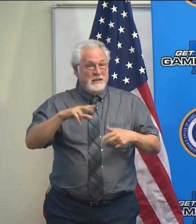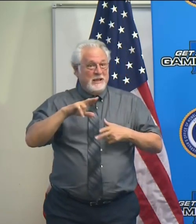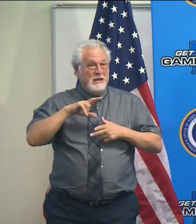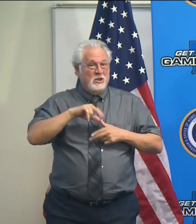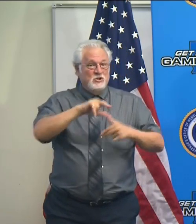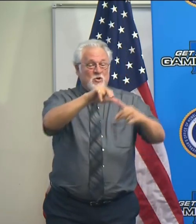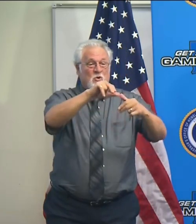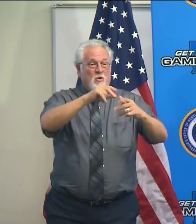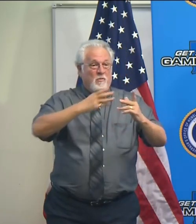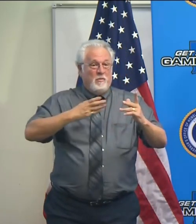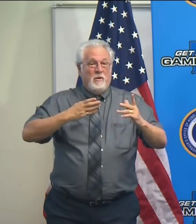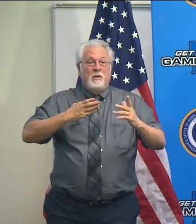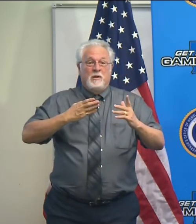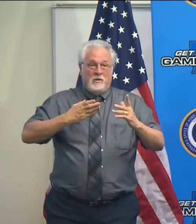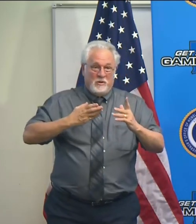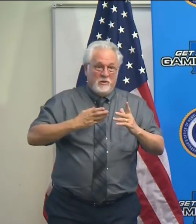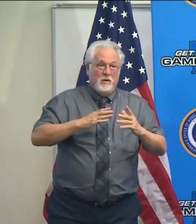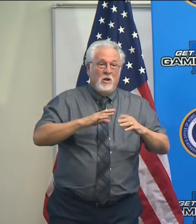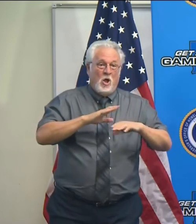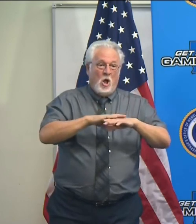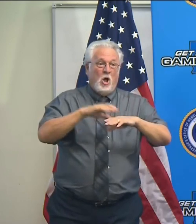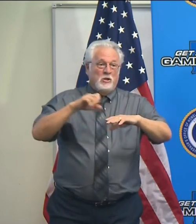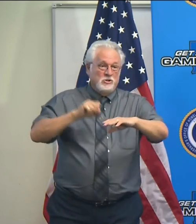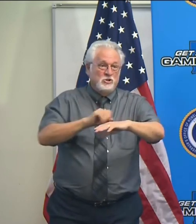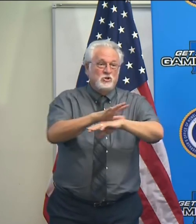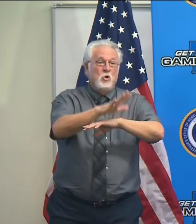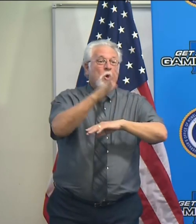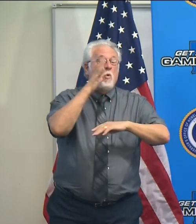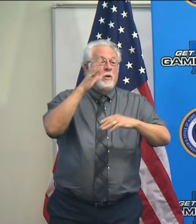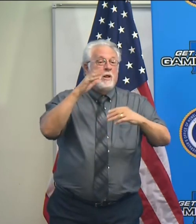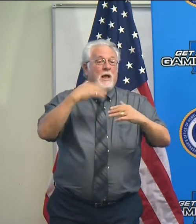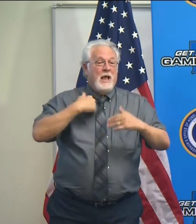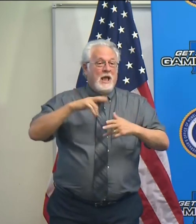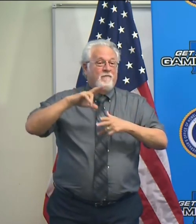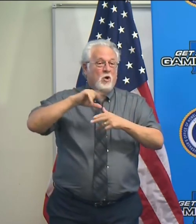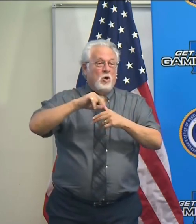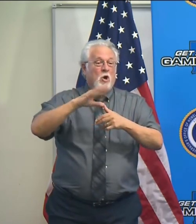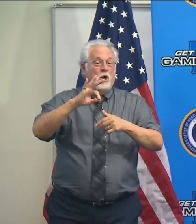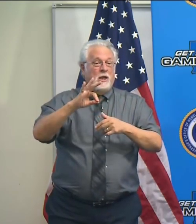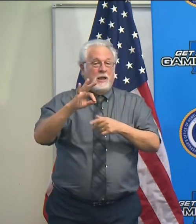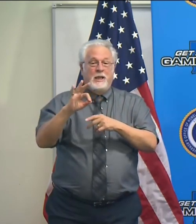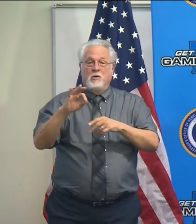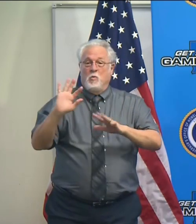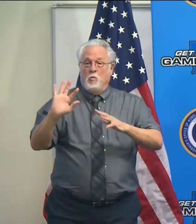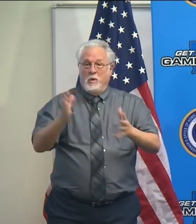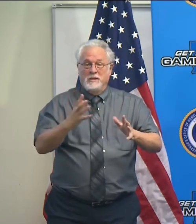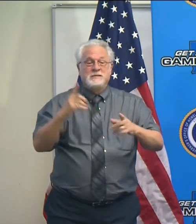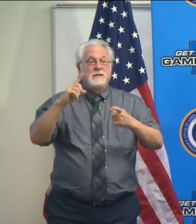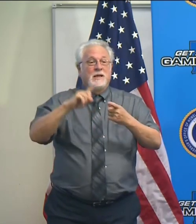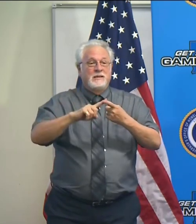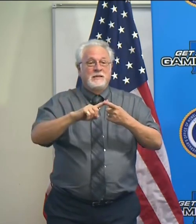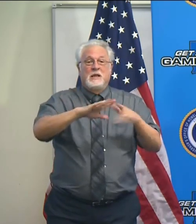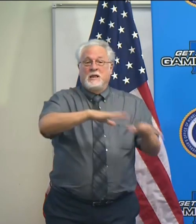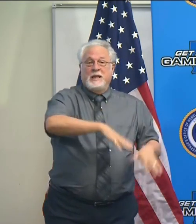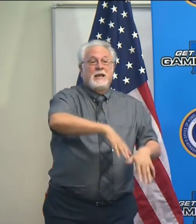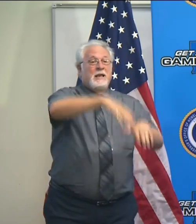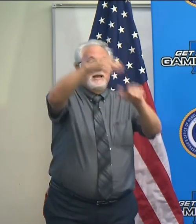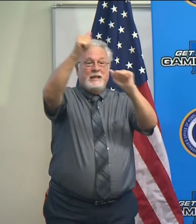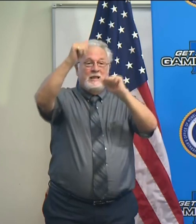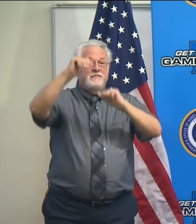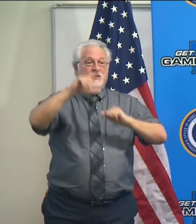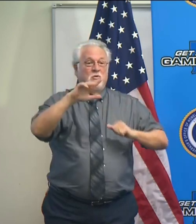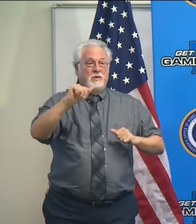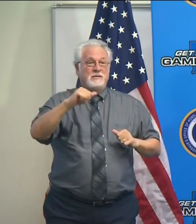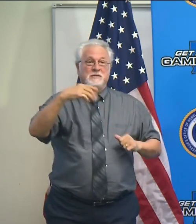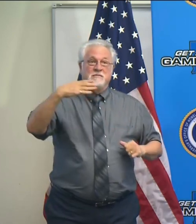come ashore that is going to basically have hurricane force winds associated with it until it exits Louisiana,